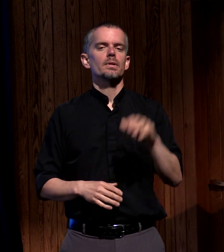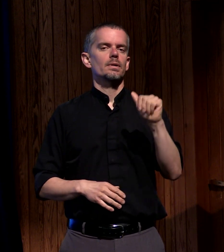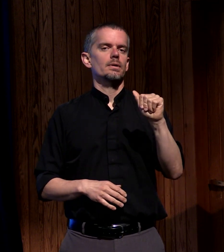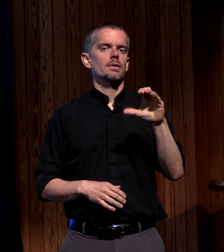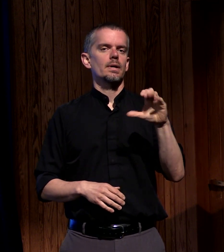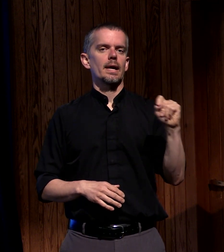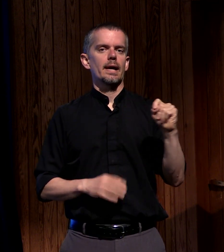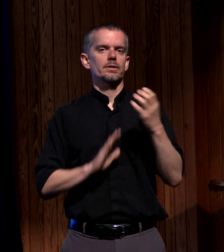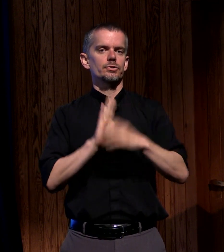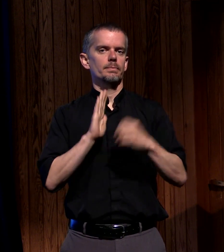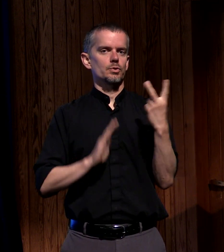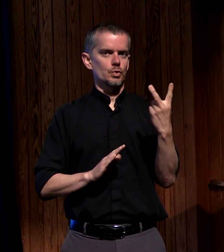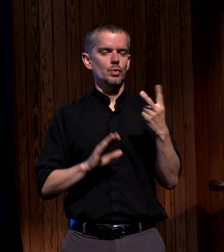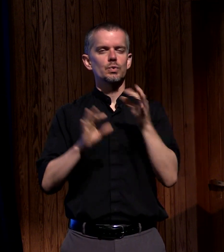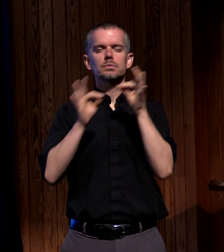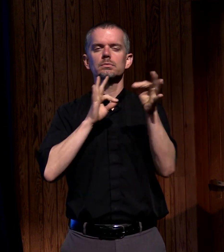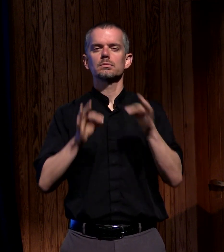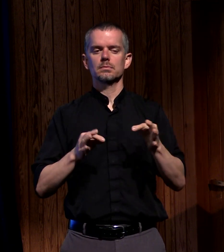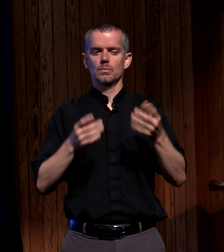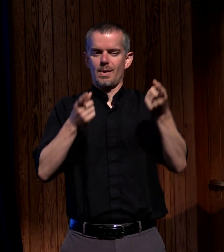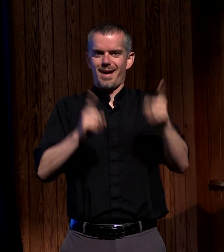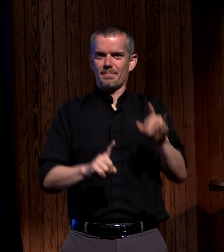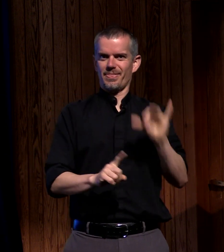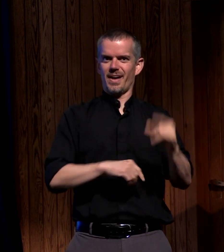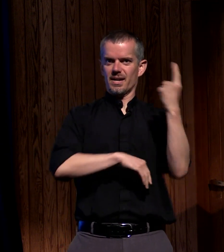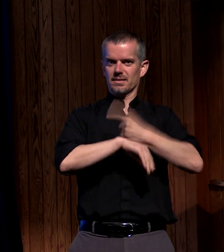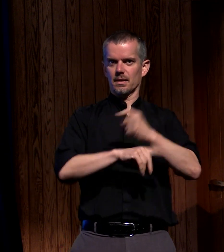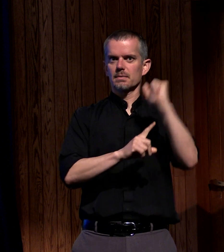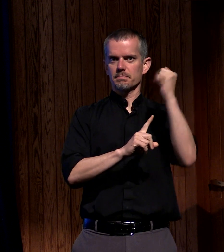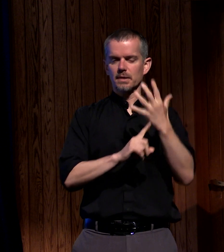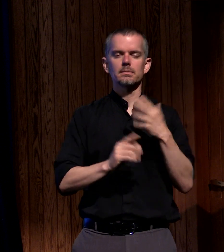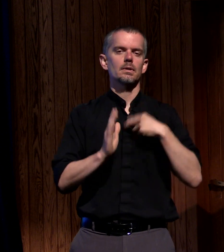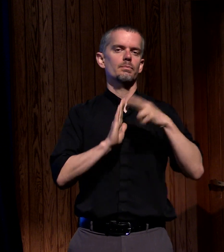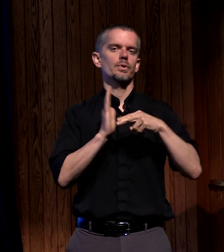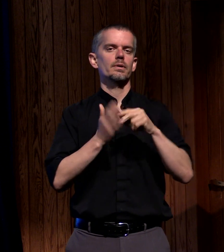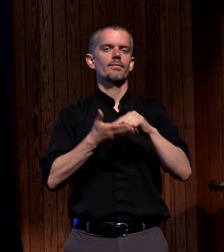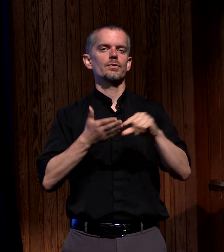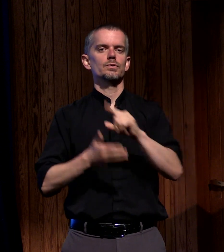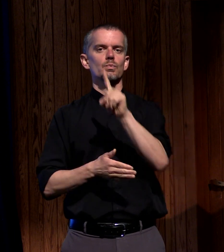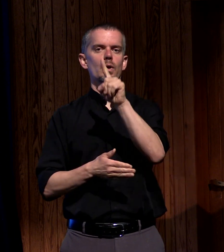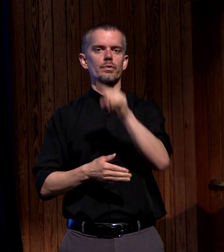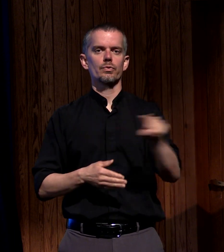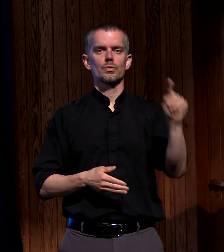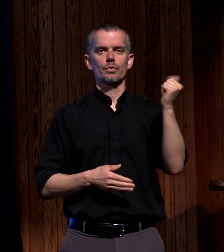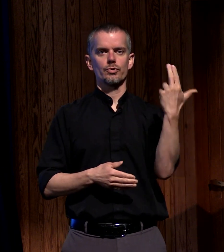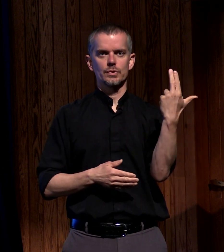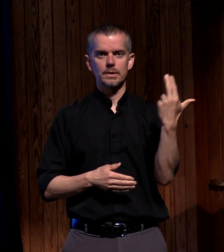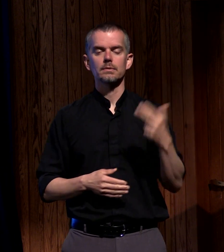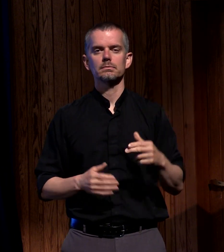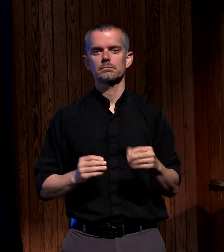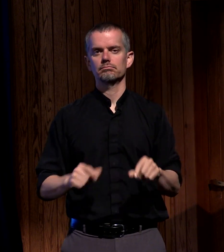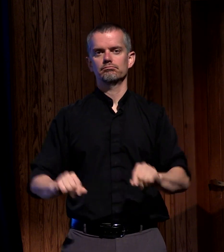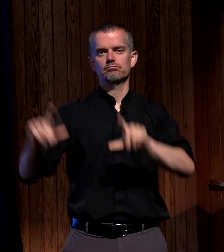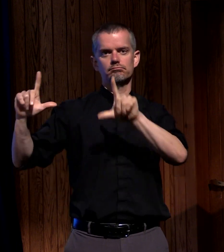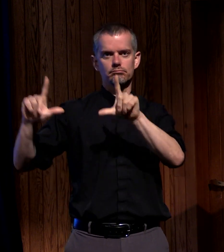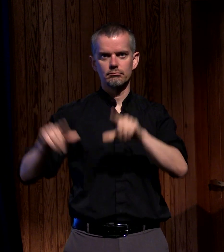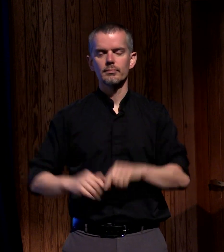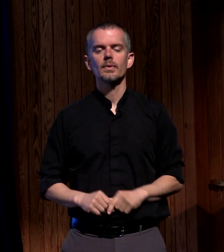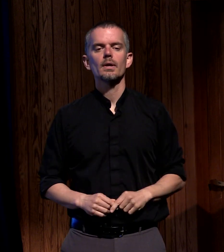us the story of what took place on that day I'll be reading verses 1 to 13 we'll put it here on the screen it says this on the